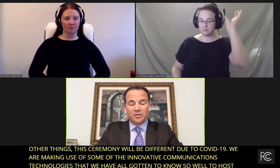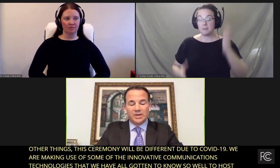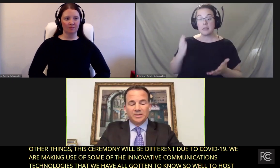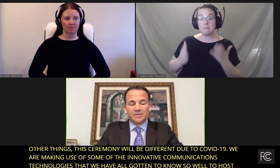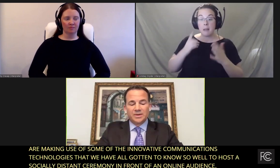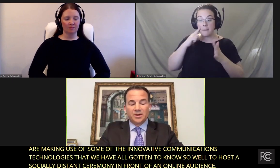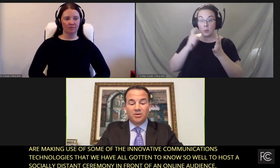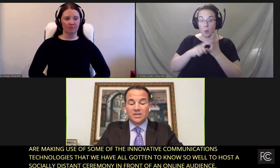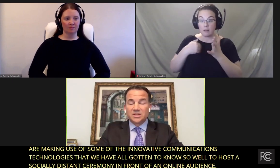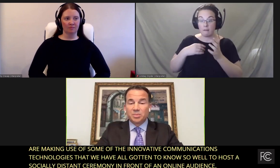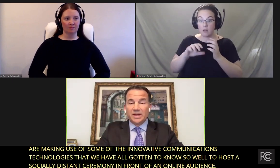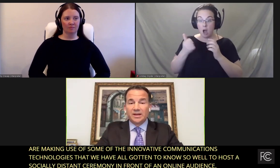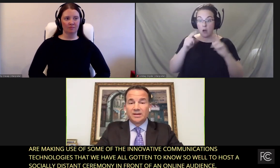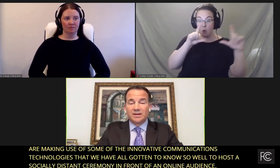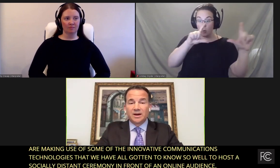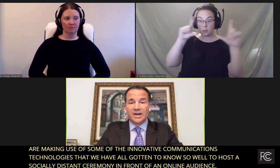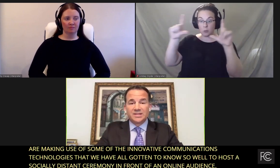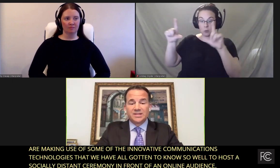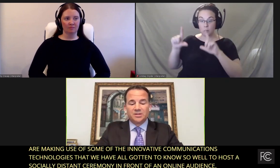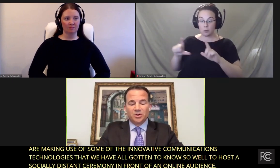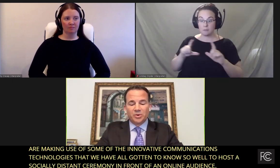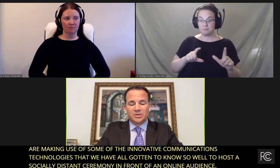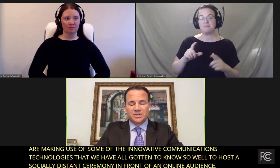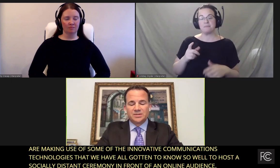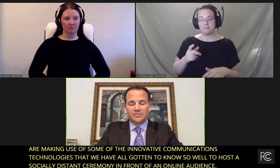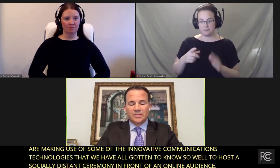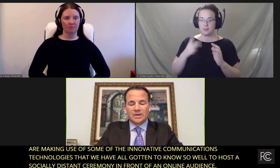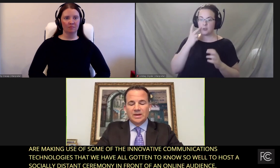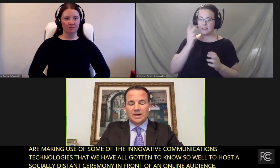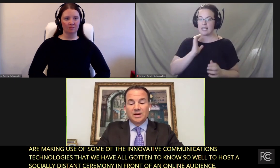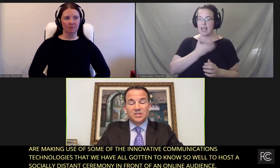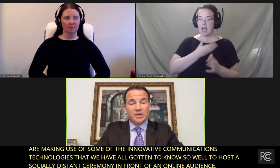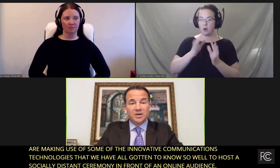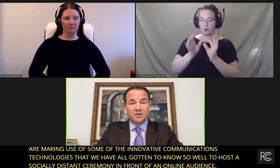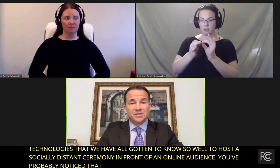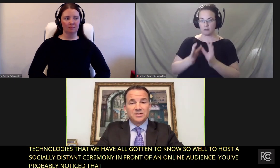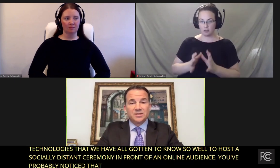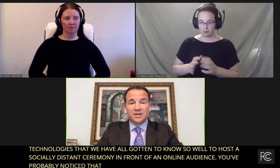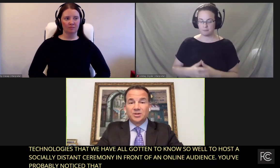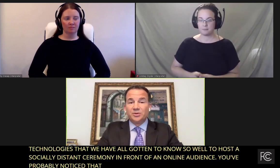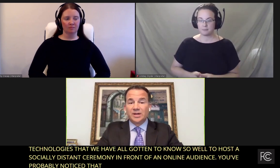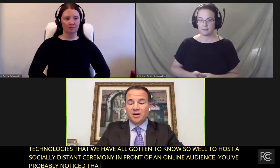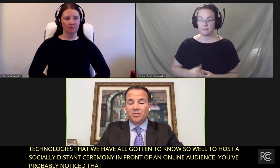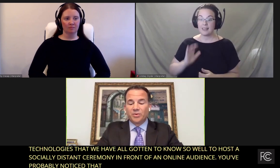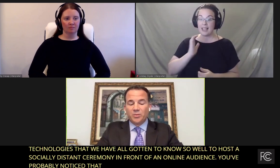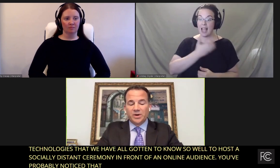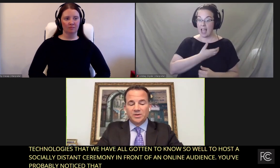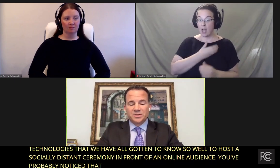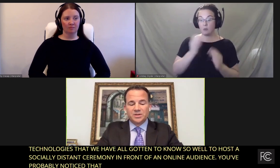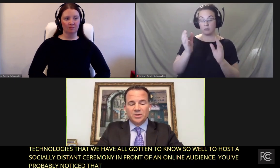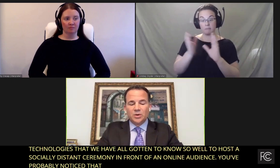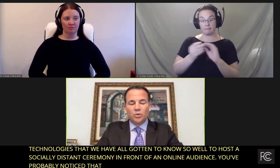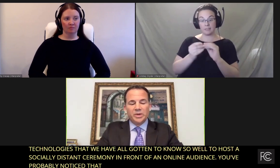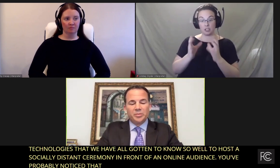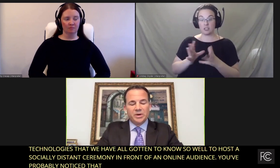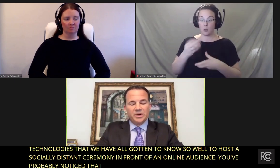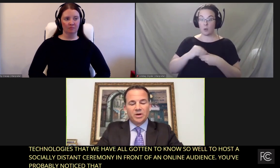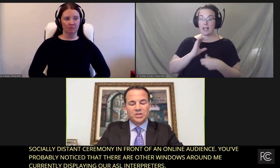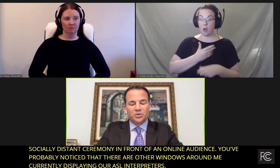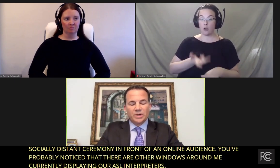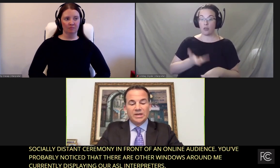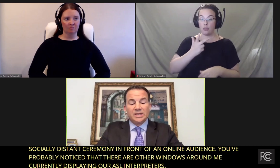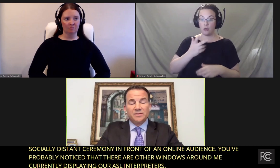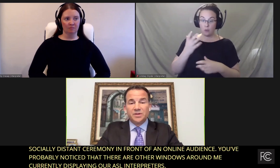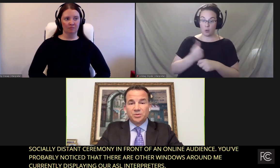windows around me currently displaying our ASL interpreters. Our speakers, including our three winners, will be